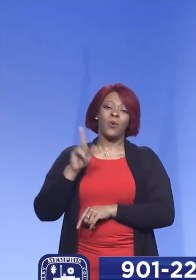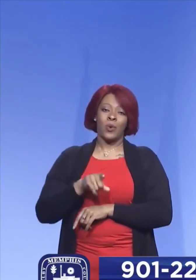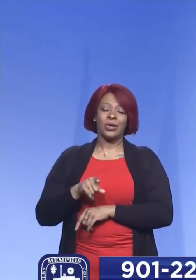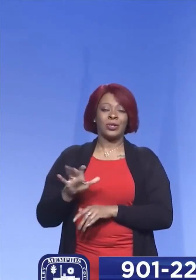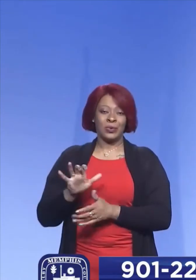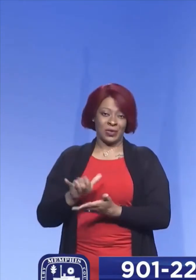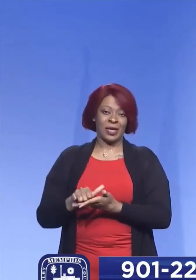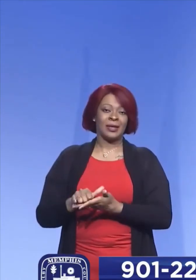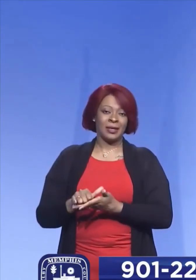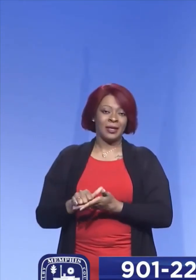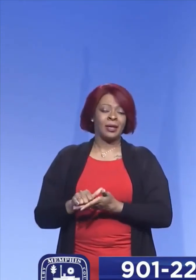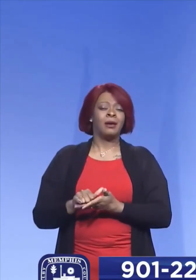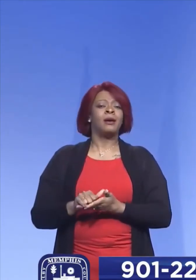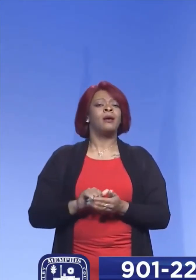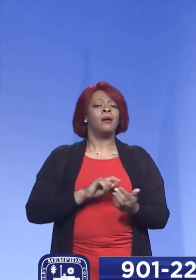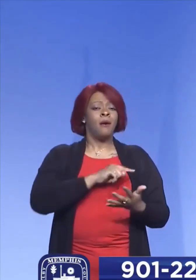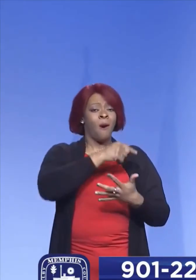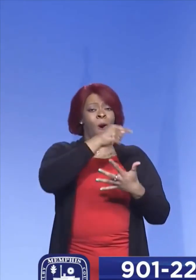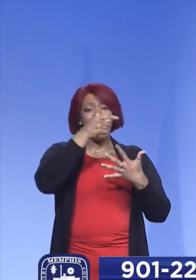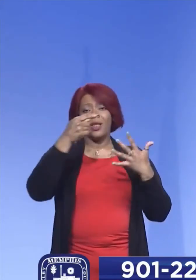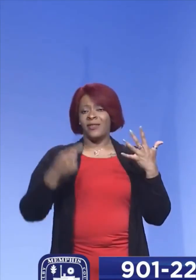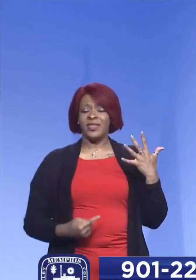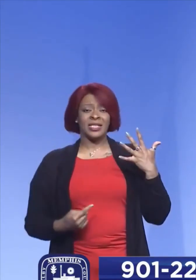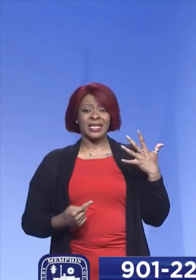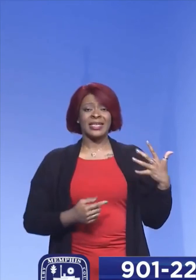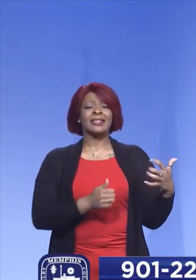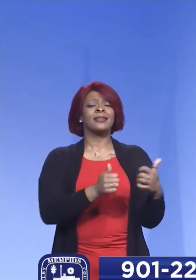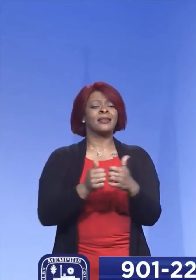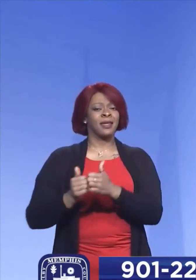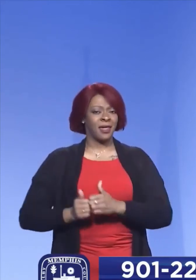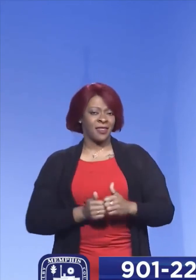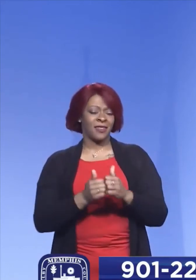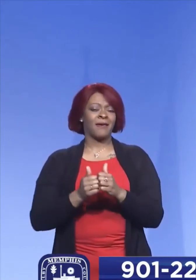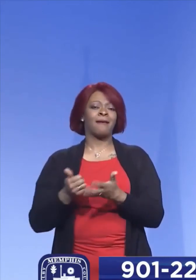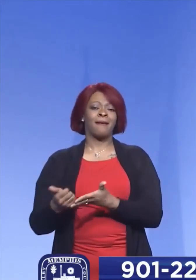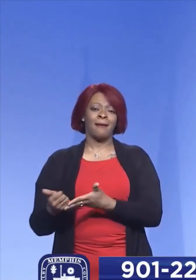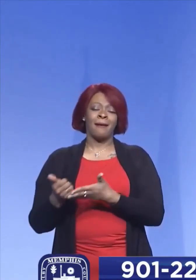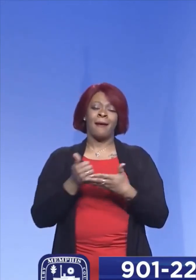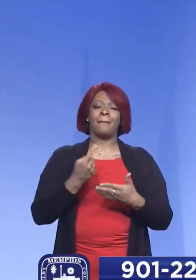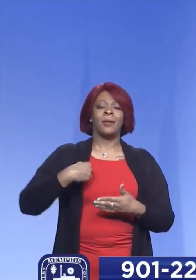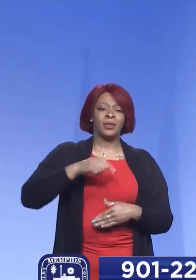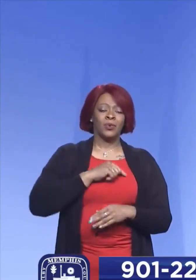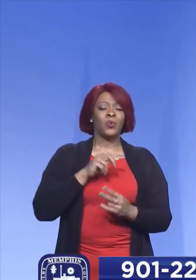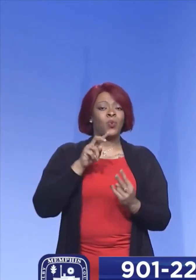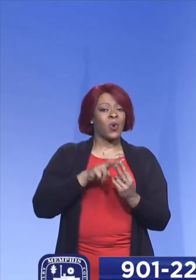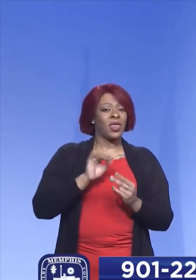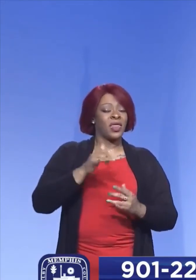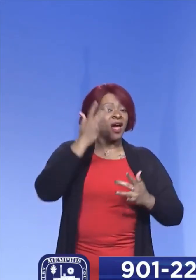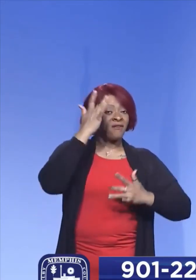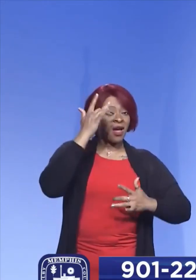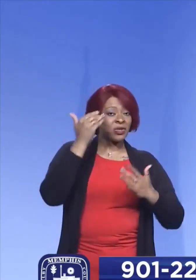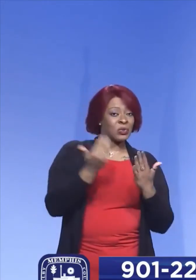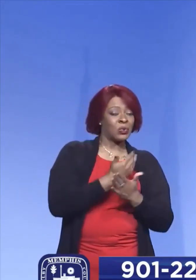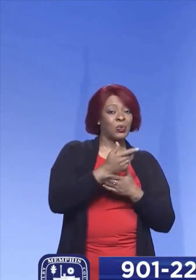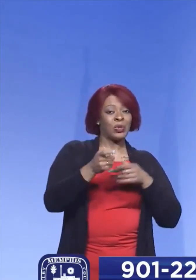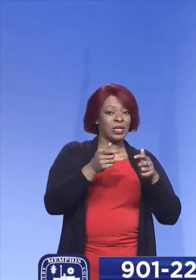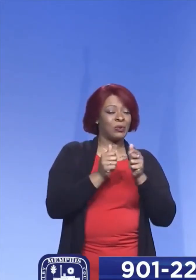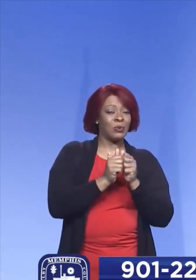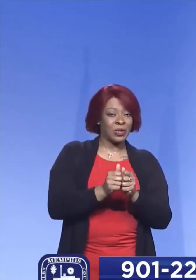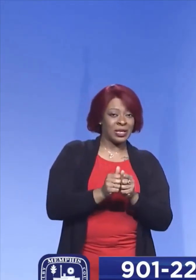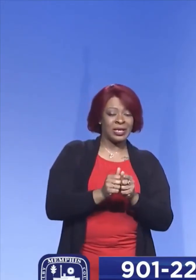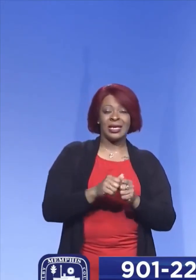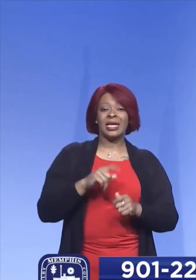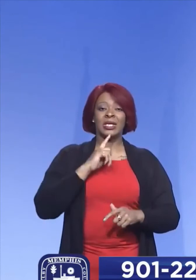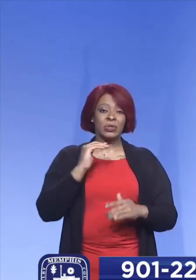so. And all of those things together can help us, whether the virus that we're dealing with is the